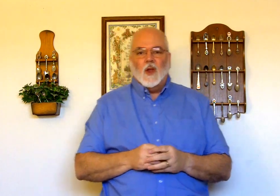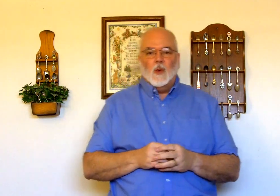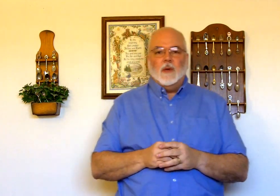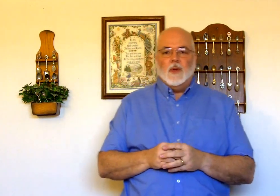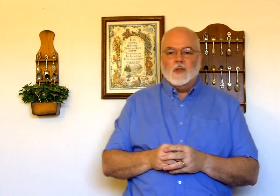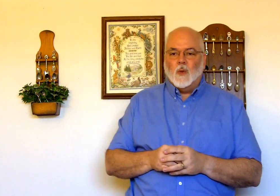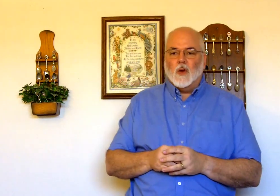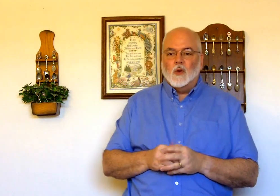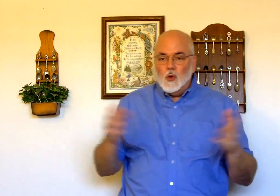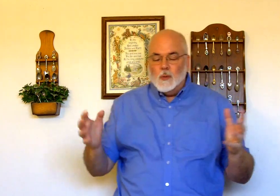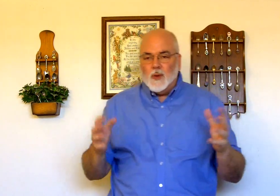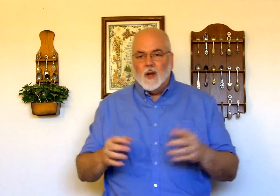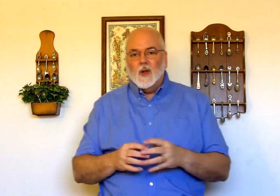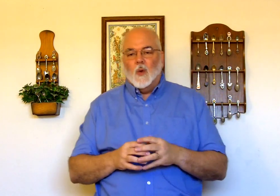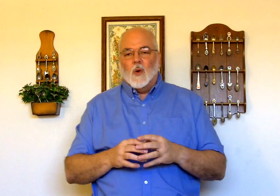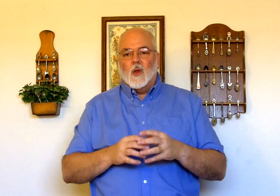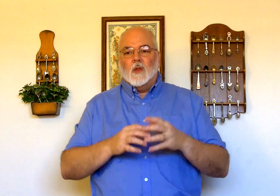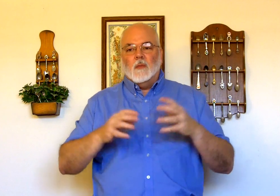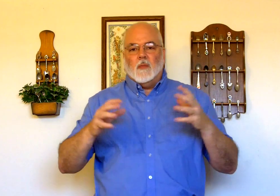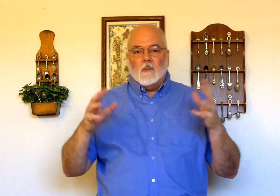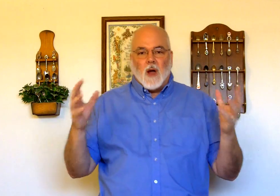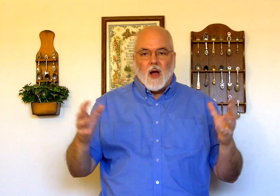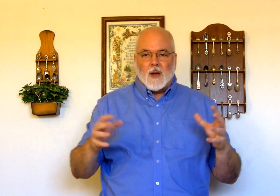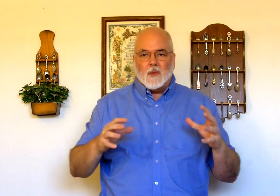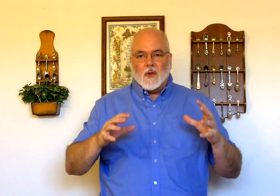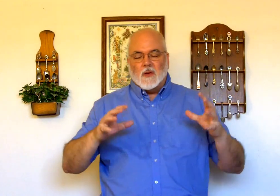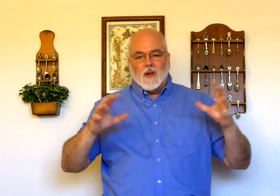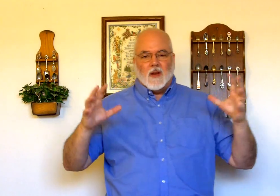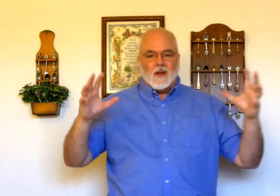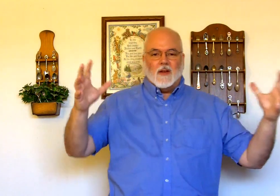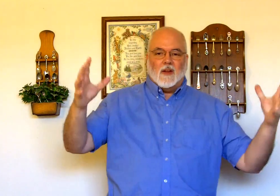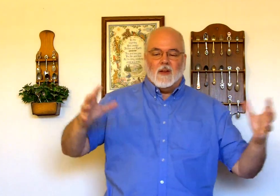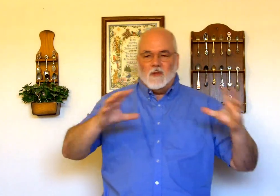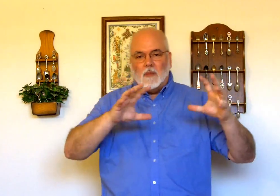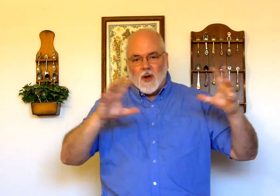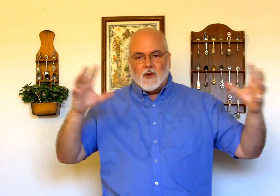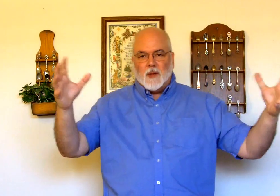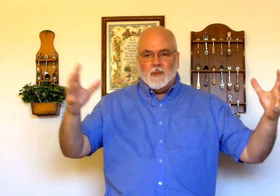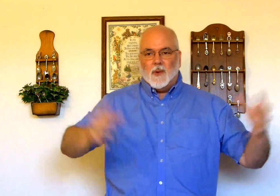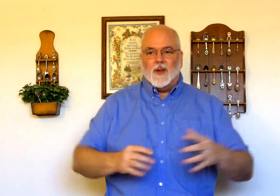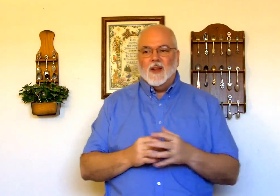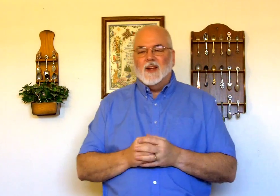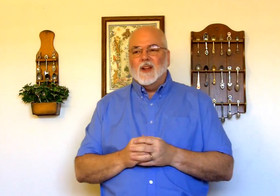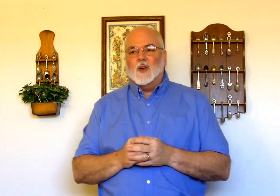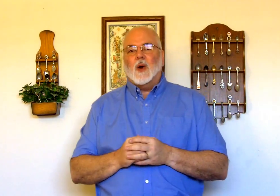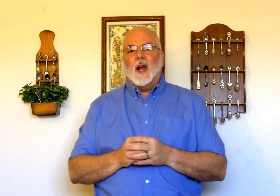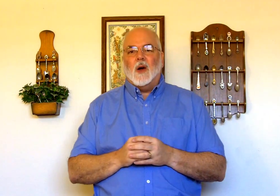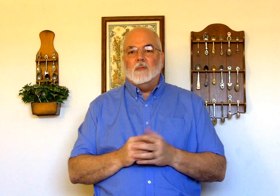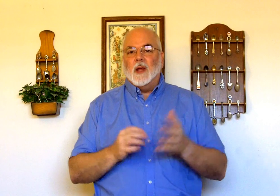We would use the word group, or the mob, or the bunch of people, the crowd, maybe